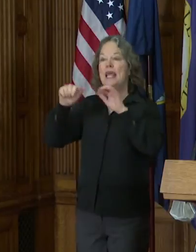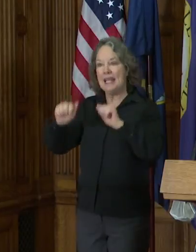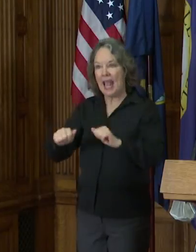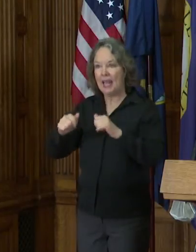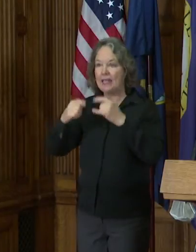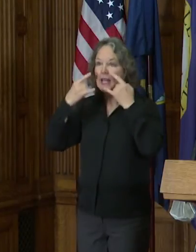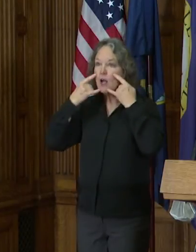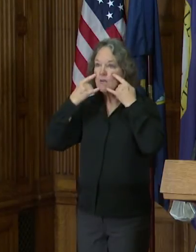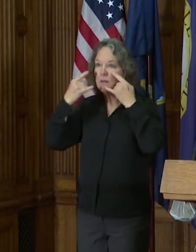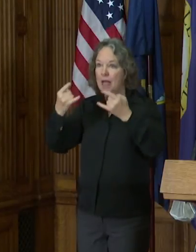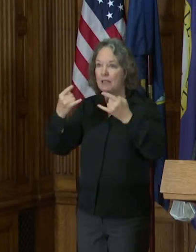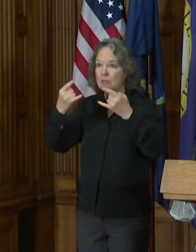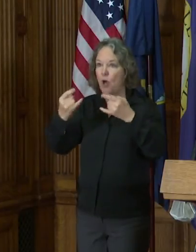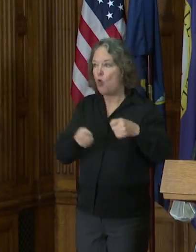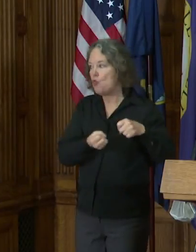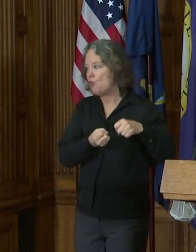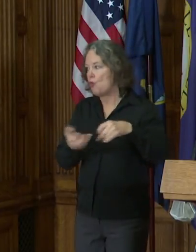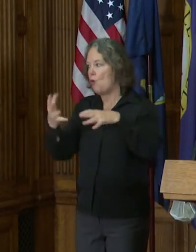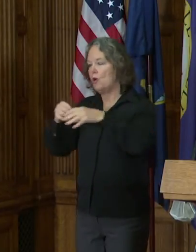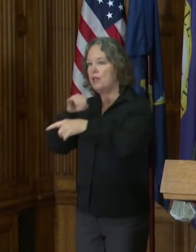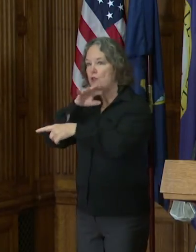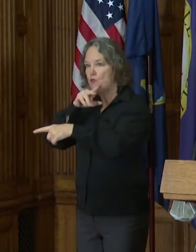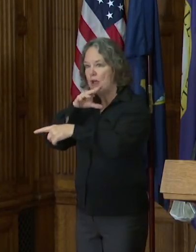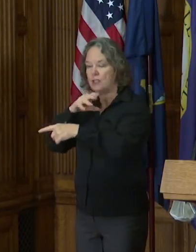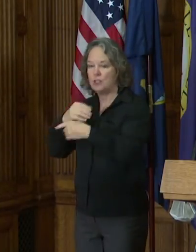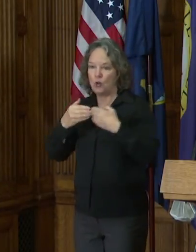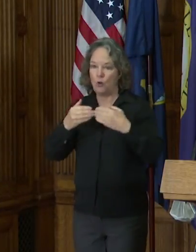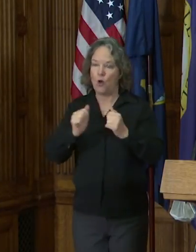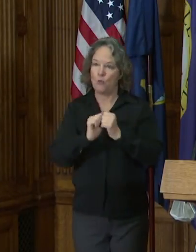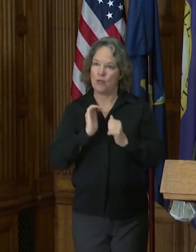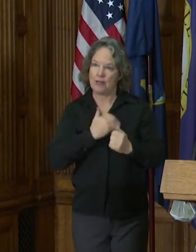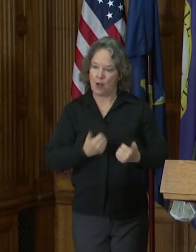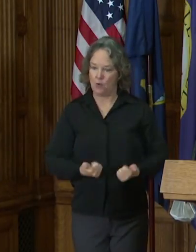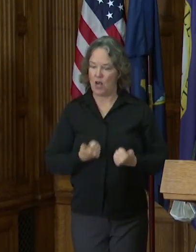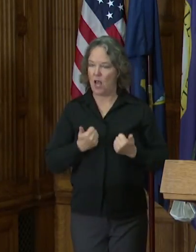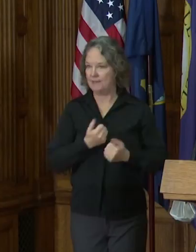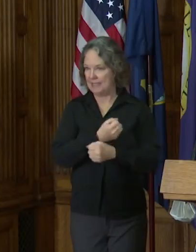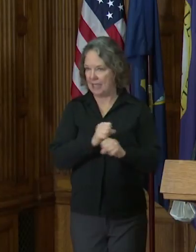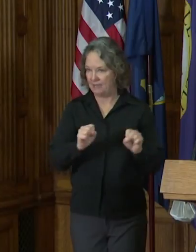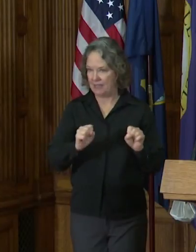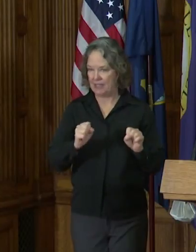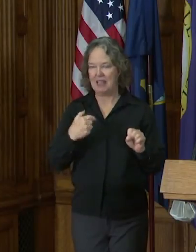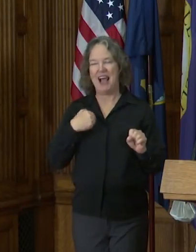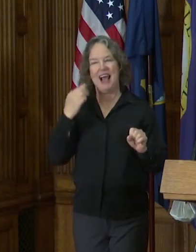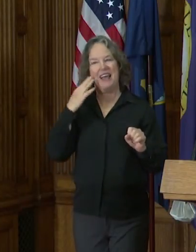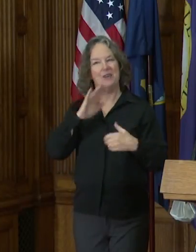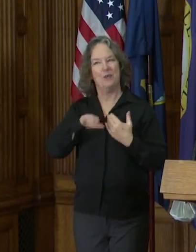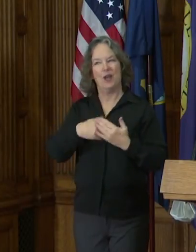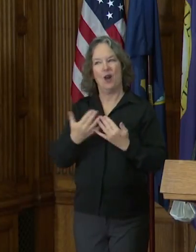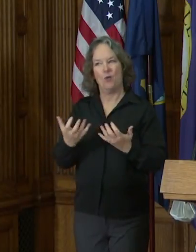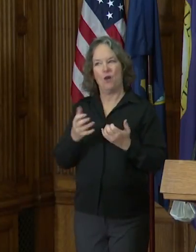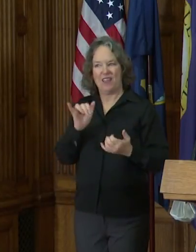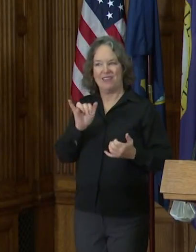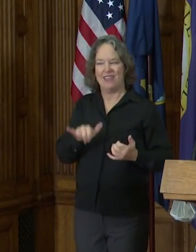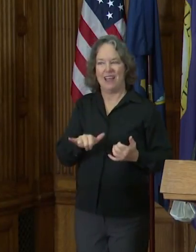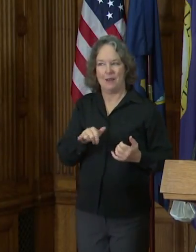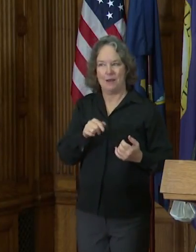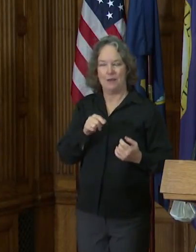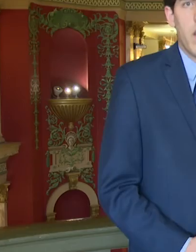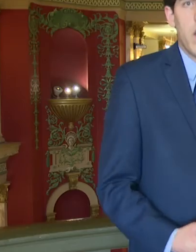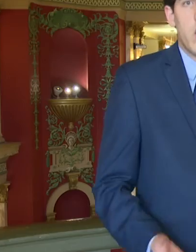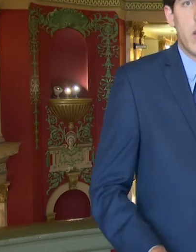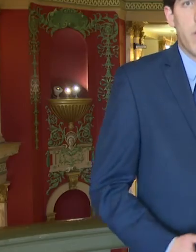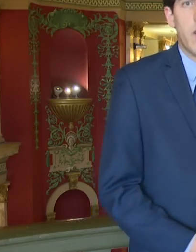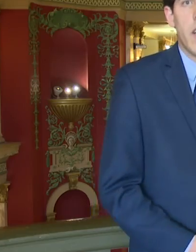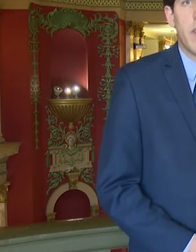throw it in the trash and go on the our lives in a safe manner and I know all of us want to get to that point and I hope it comes